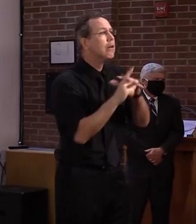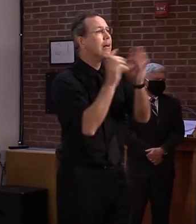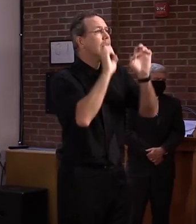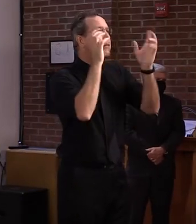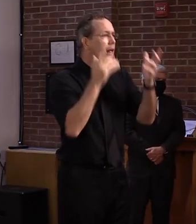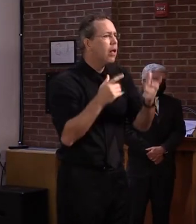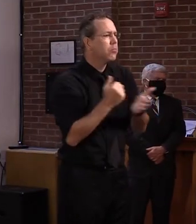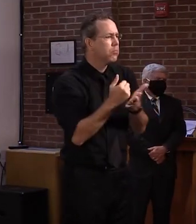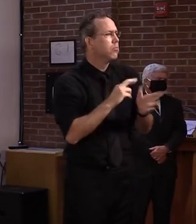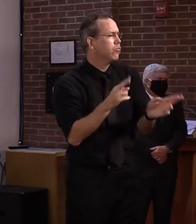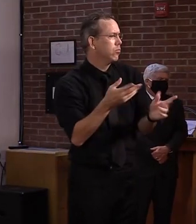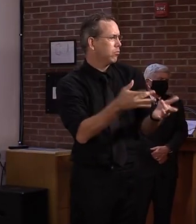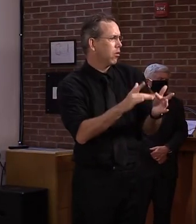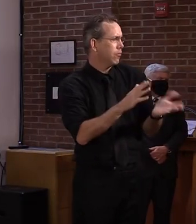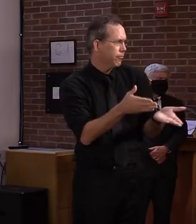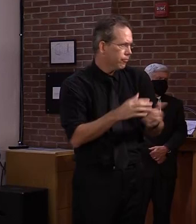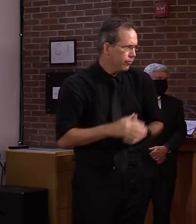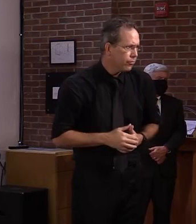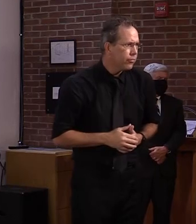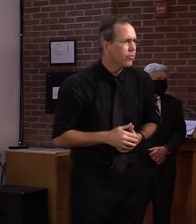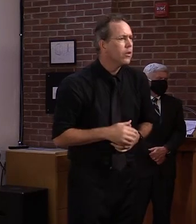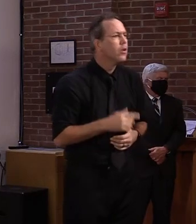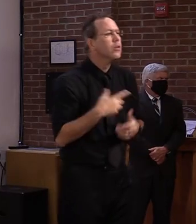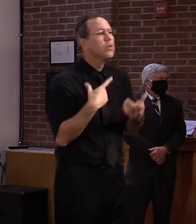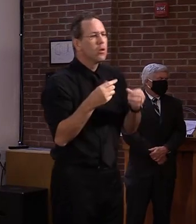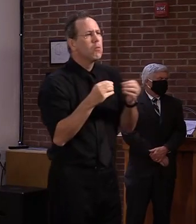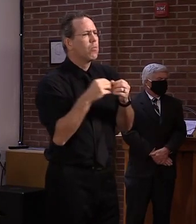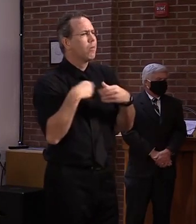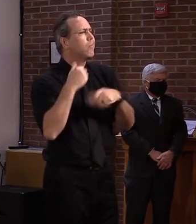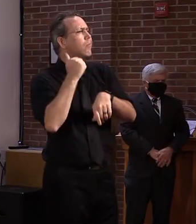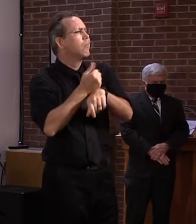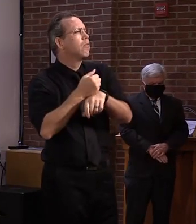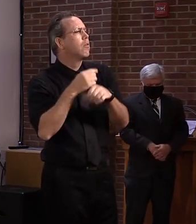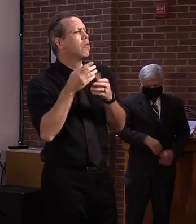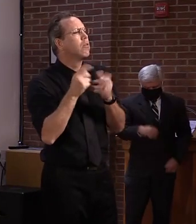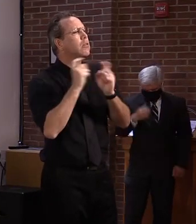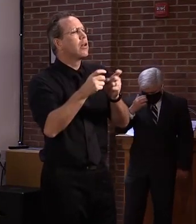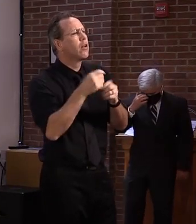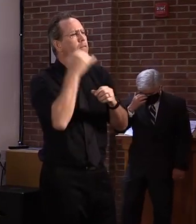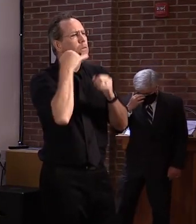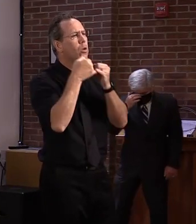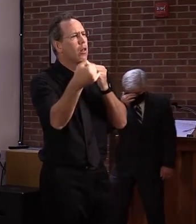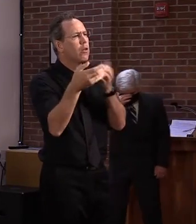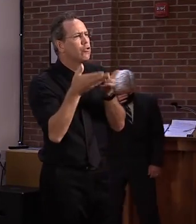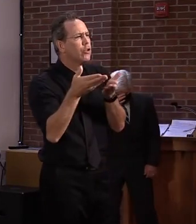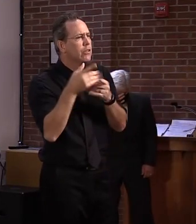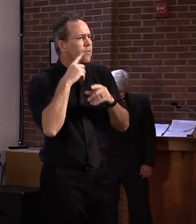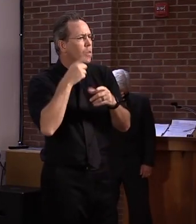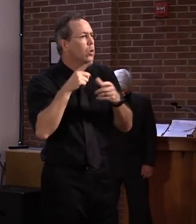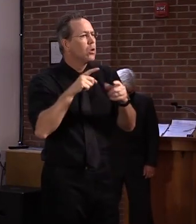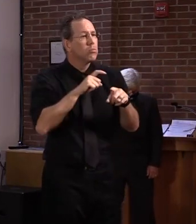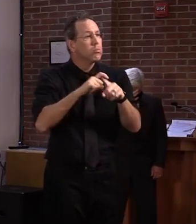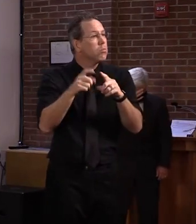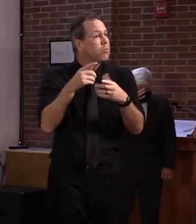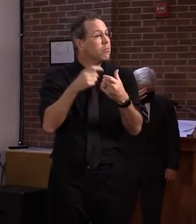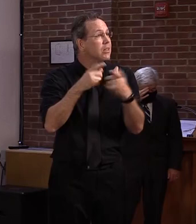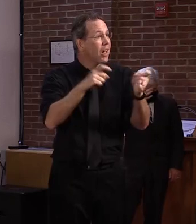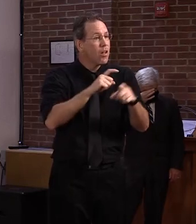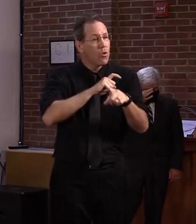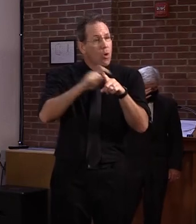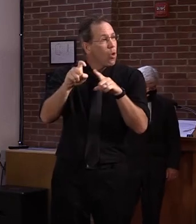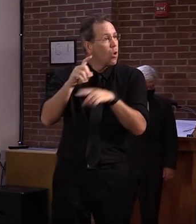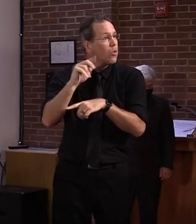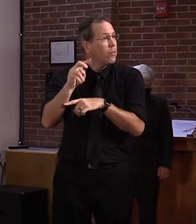additional lines, phone lines, and the ability to have our phone system call you back. It's really